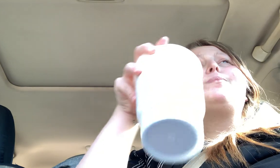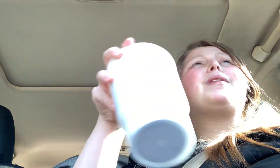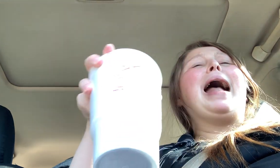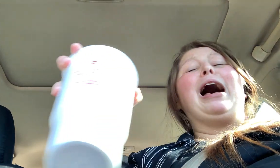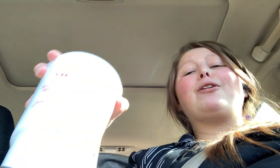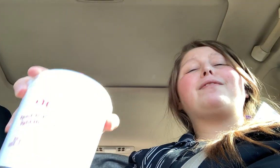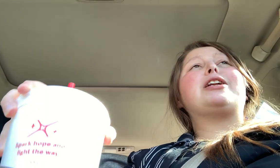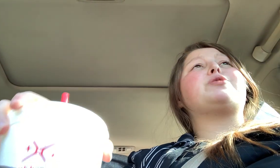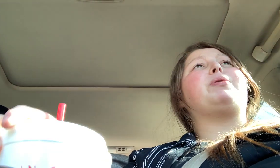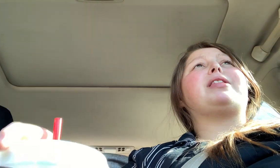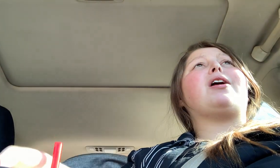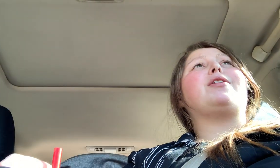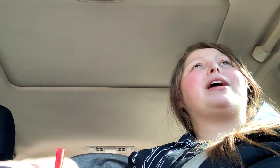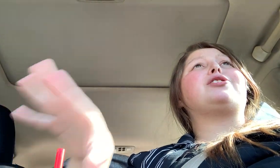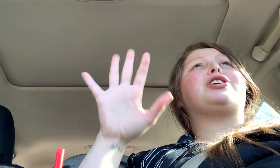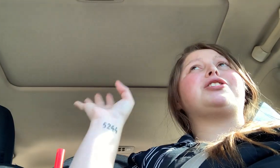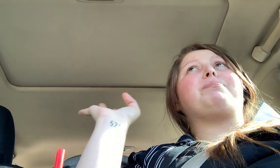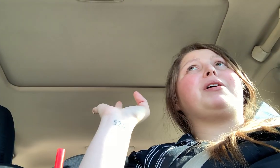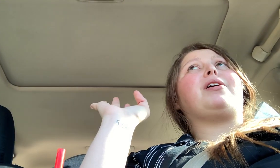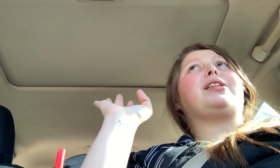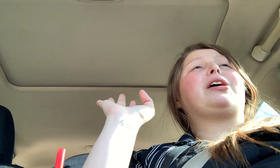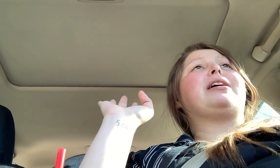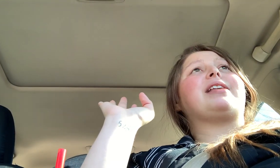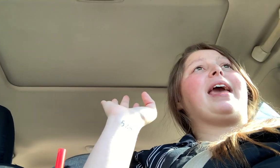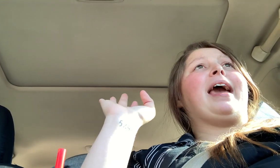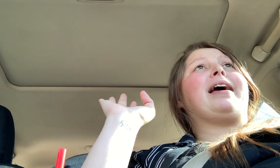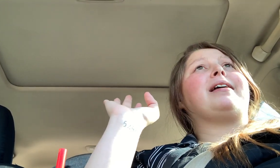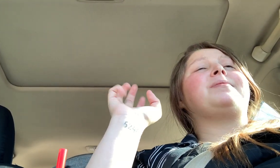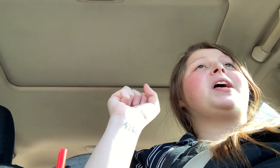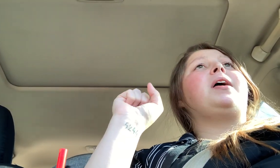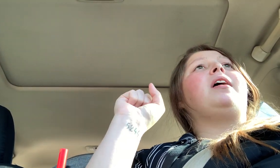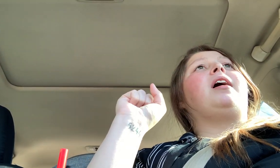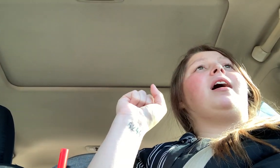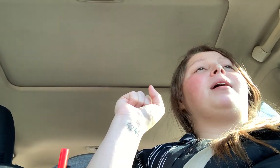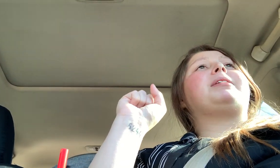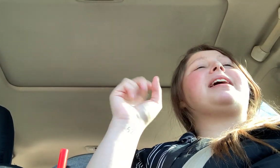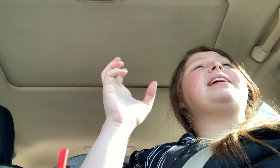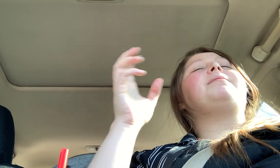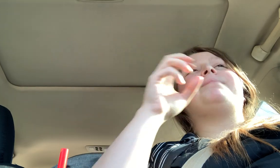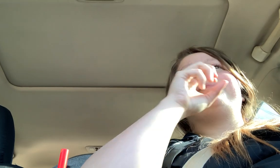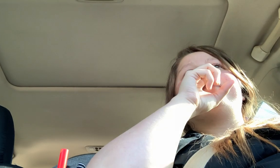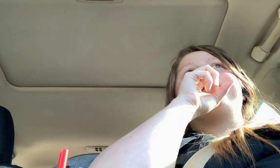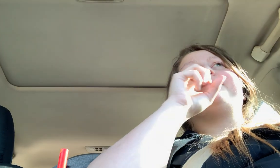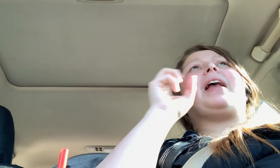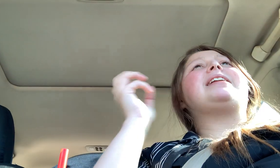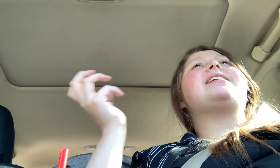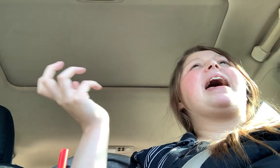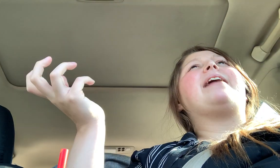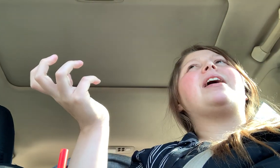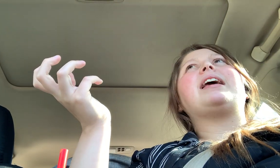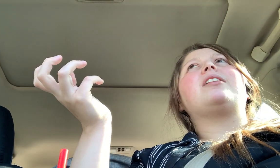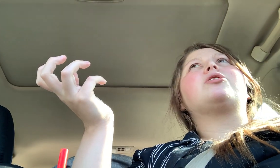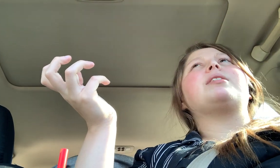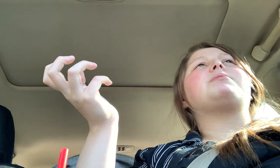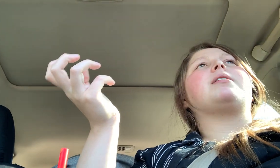I don't know if they just put that on there just to put it on there because they can. Um, cause I didn't, I didn't have any other symptoms